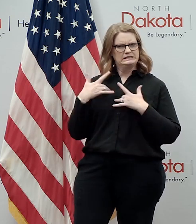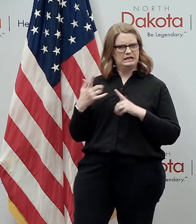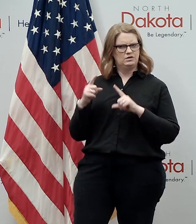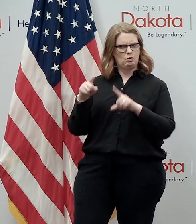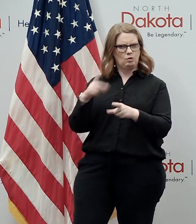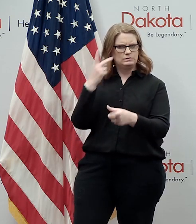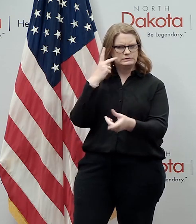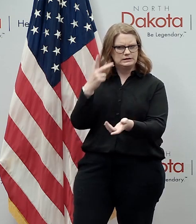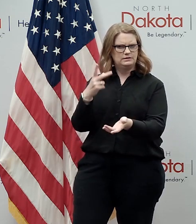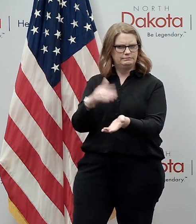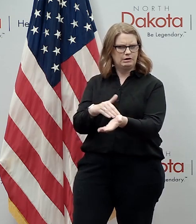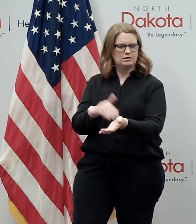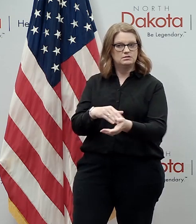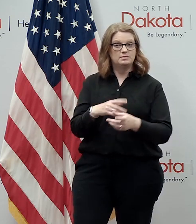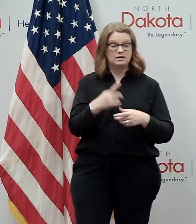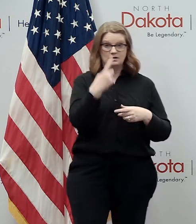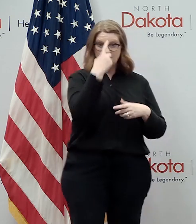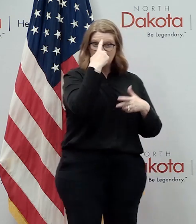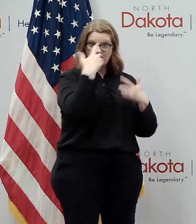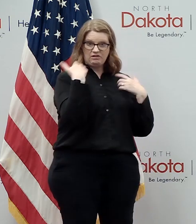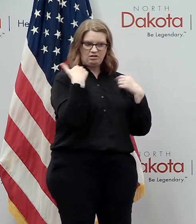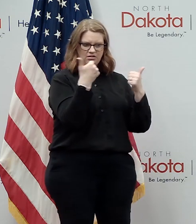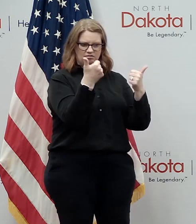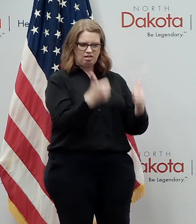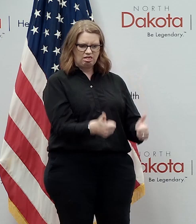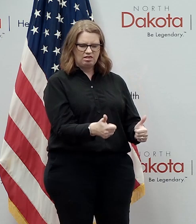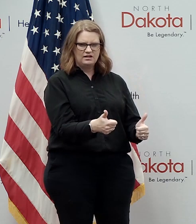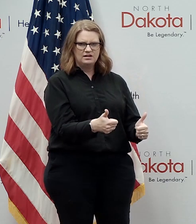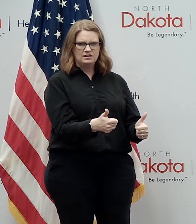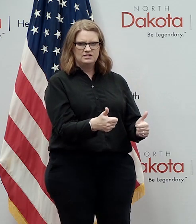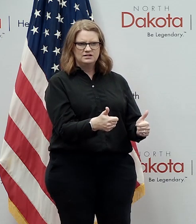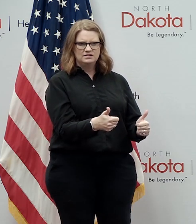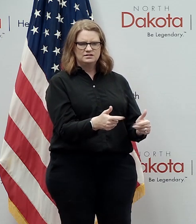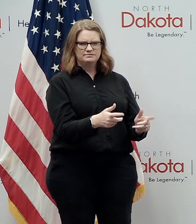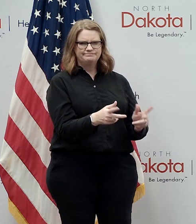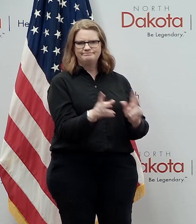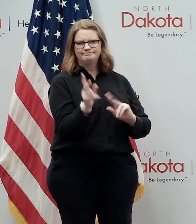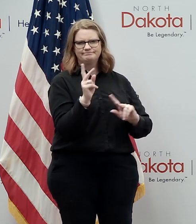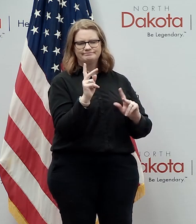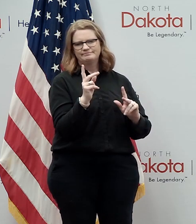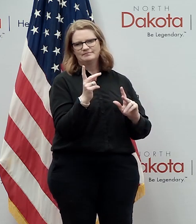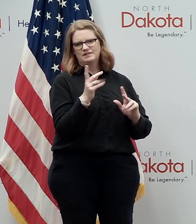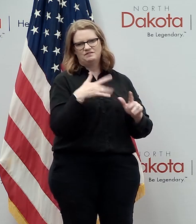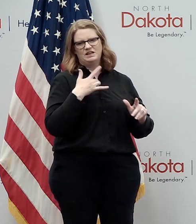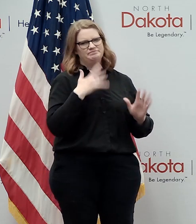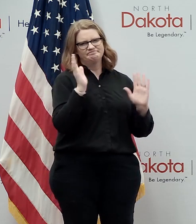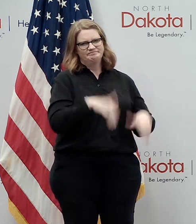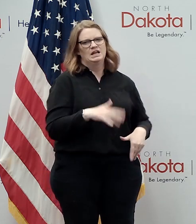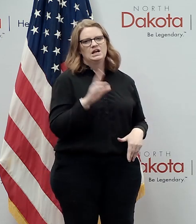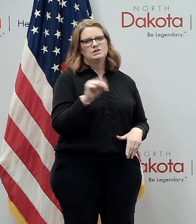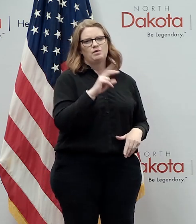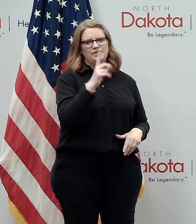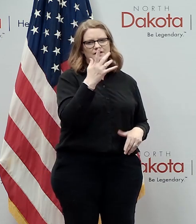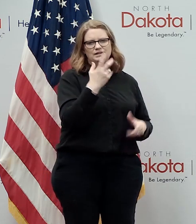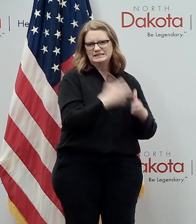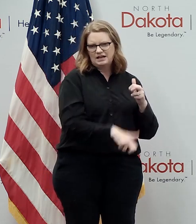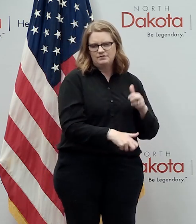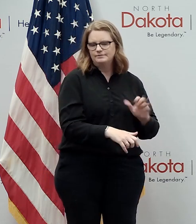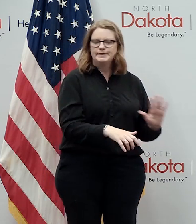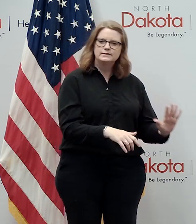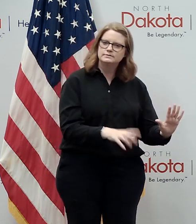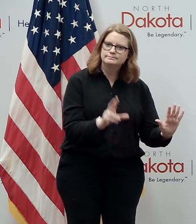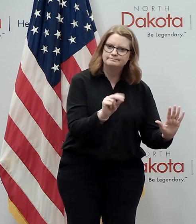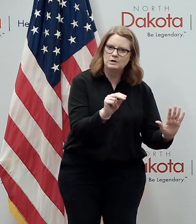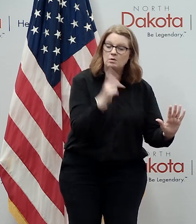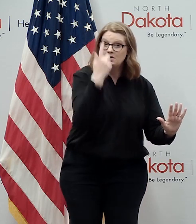we see our mental health decline again this is sometimes where people think it's time to be north dakota tough we want people to be north kota smart about